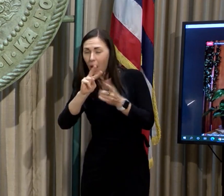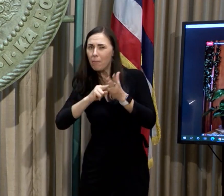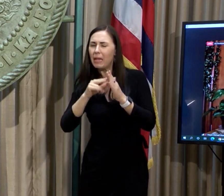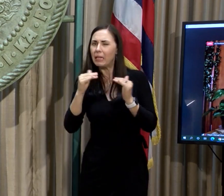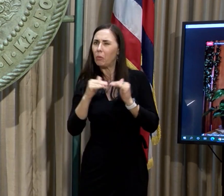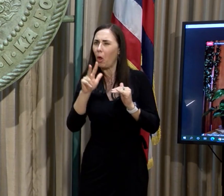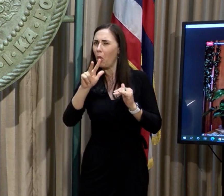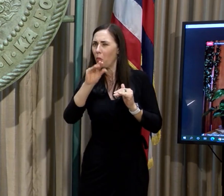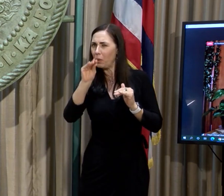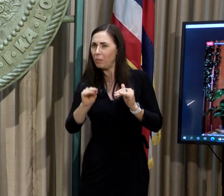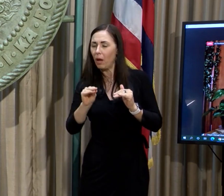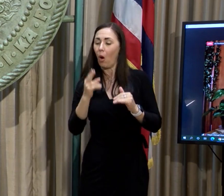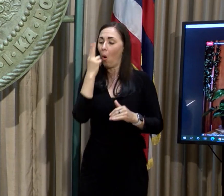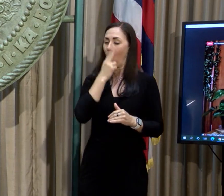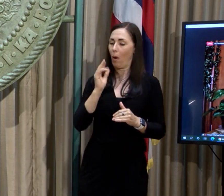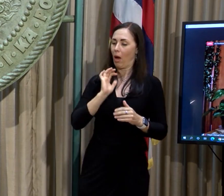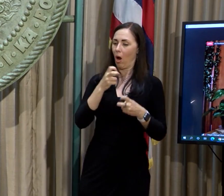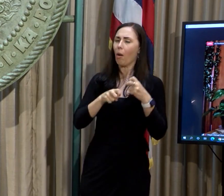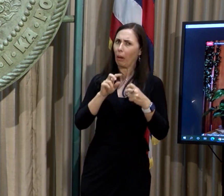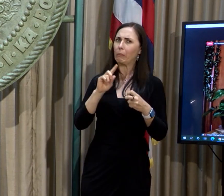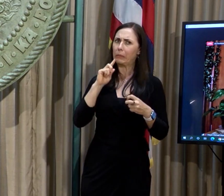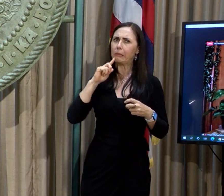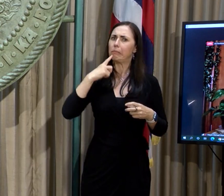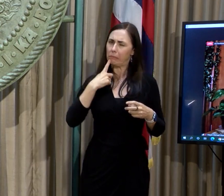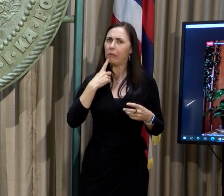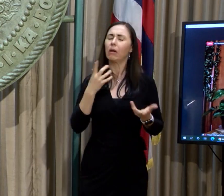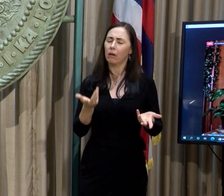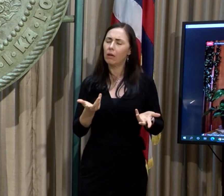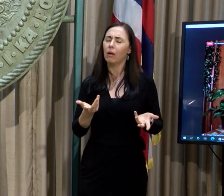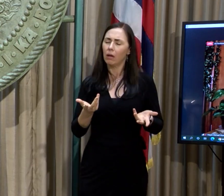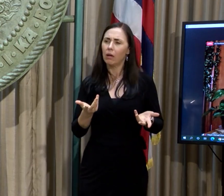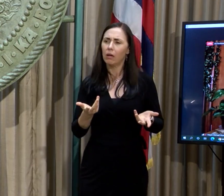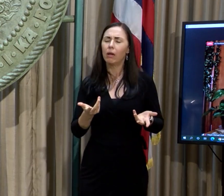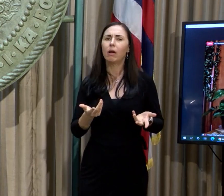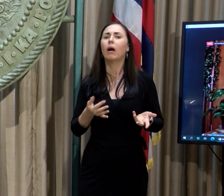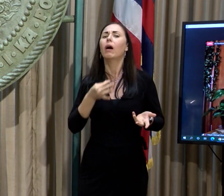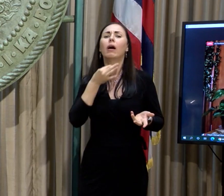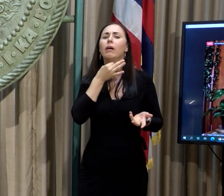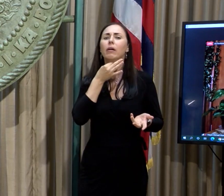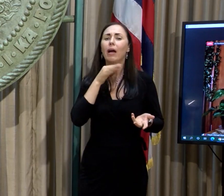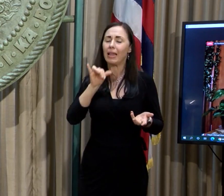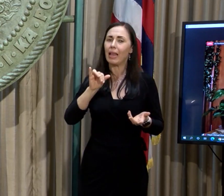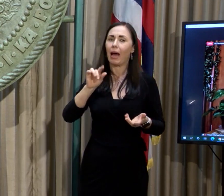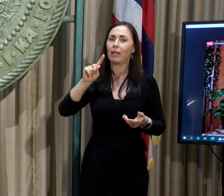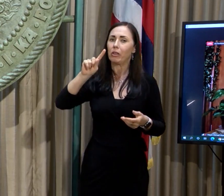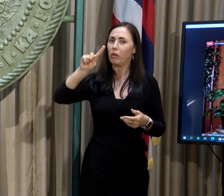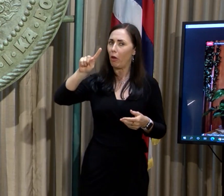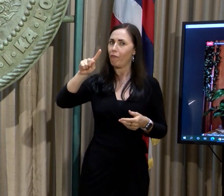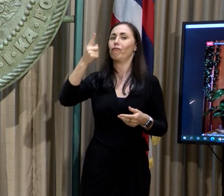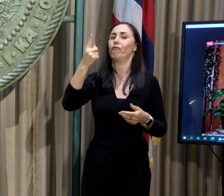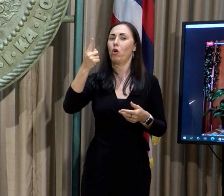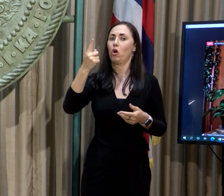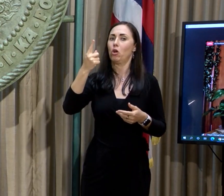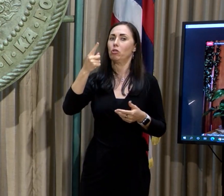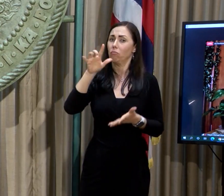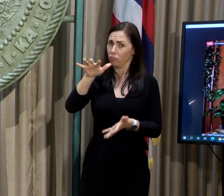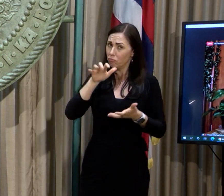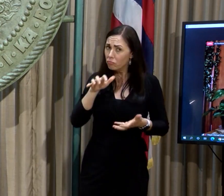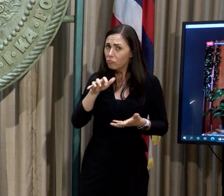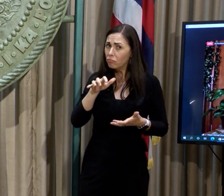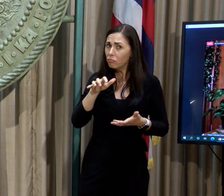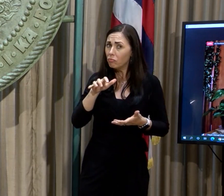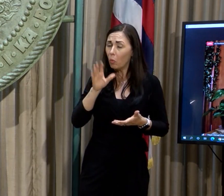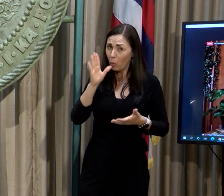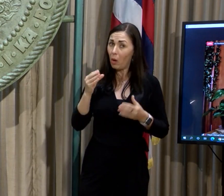And Hawaii's problem seems to be pretty severe. Is this just the first branch of money that Hawaii will see, or